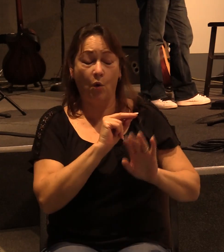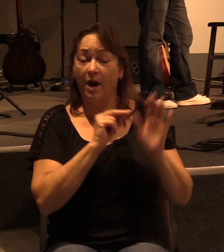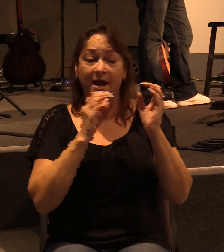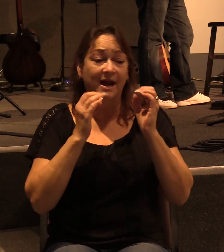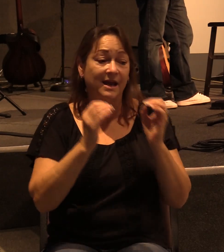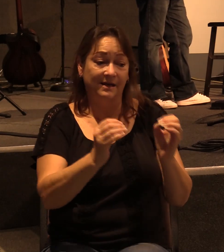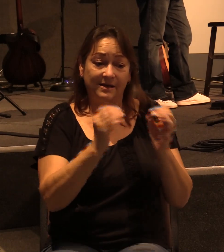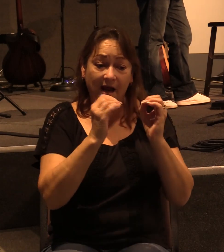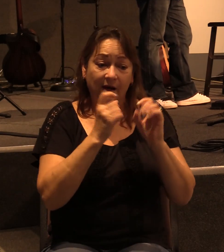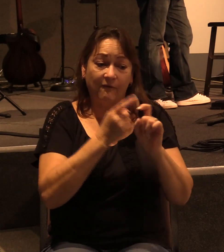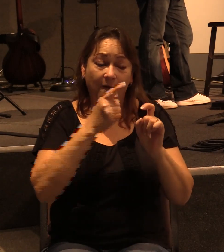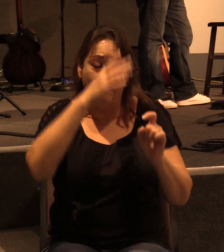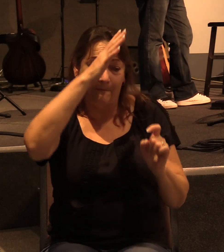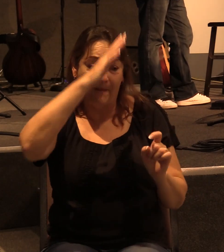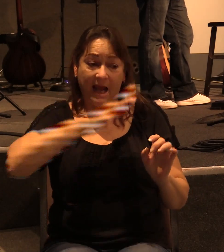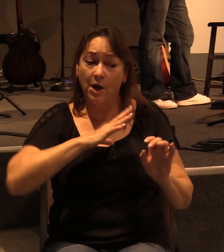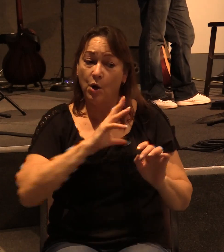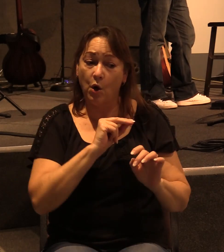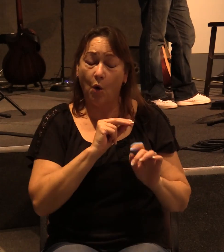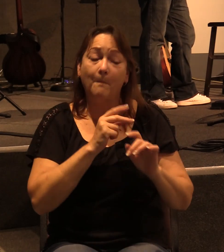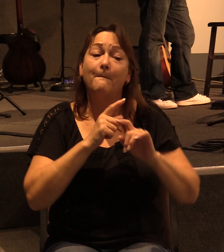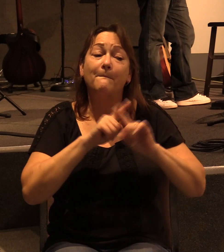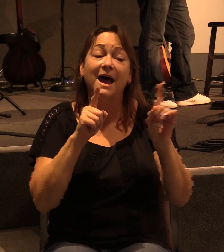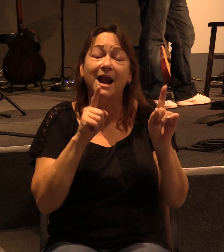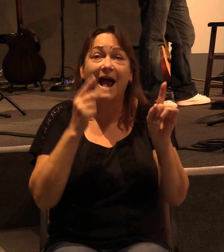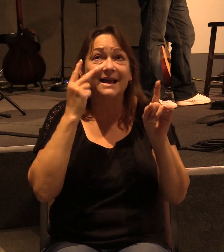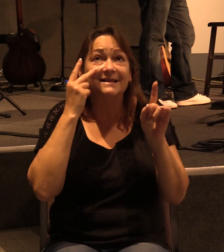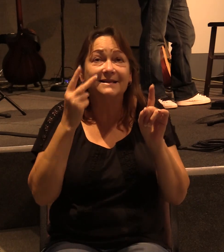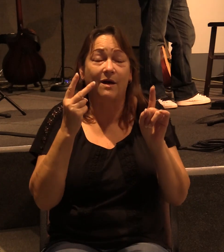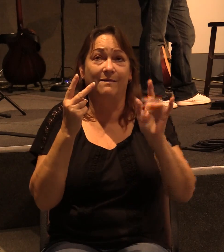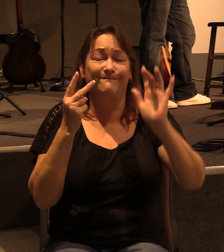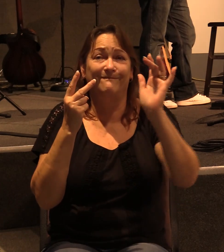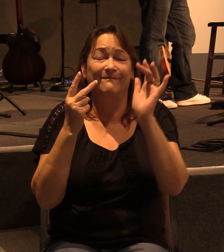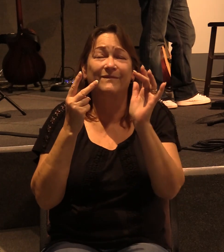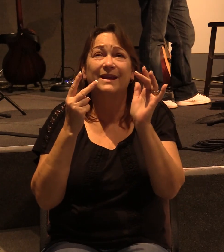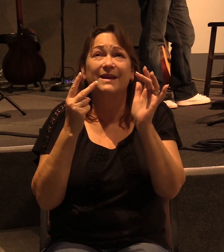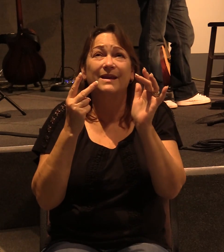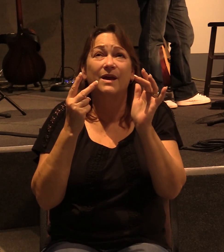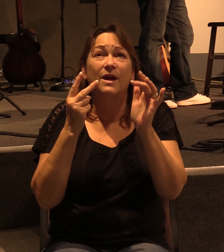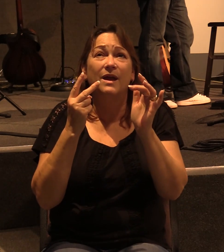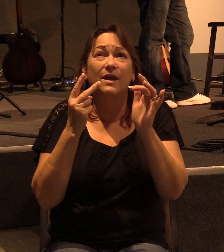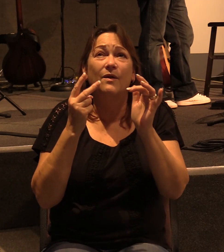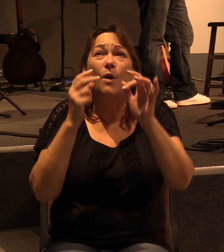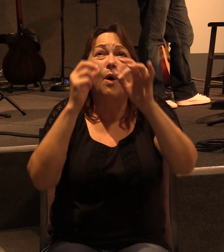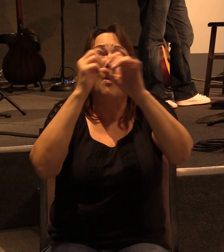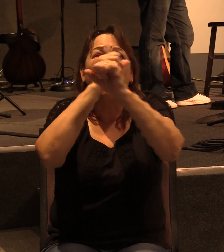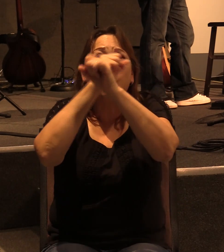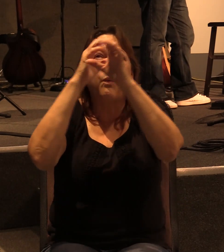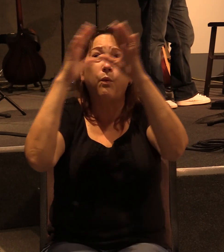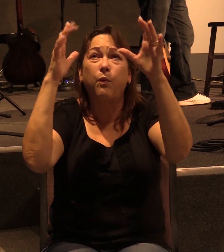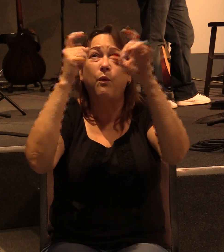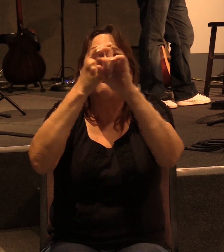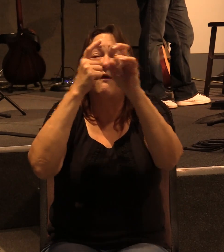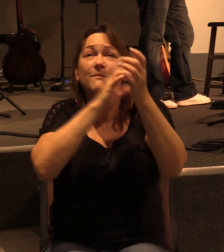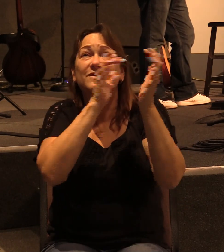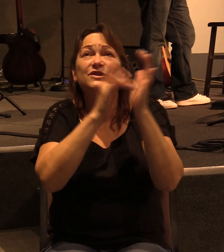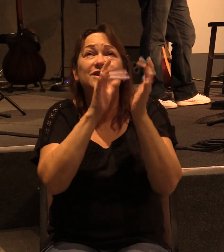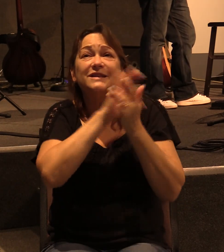man, nor was I taught it. Rather, I received it by the revelation from Jesus Christ. The